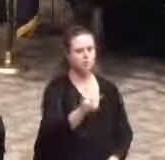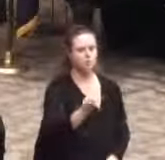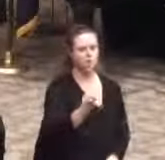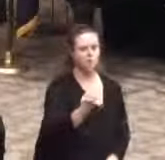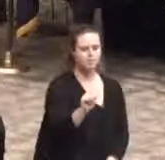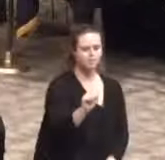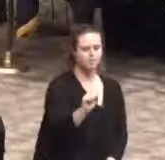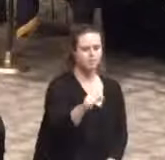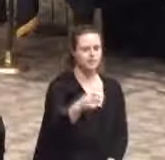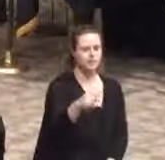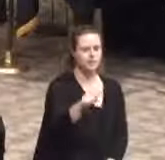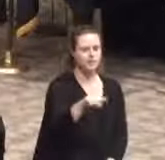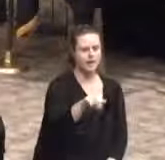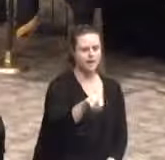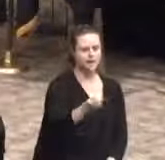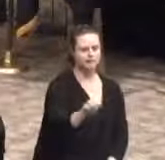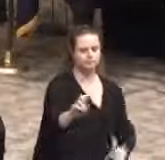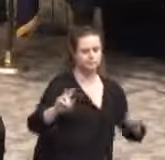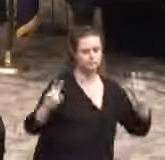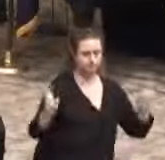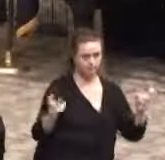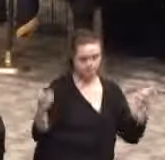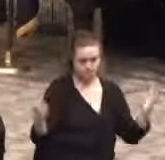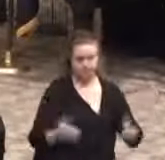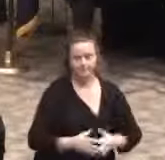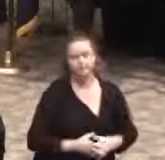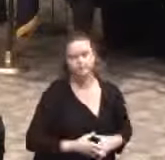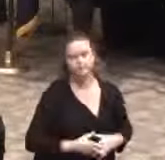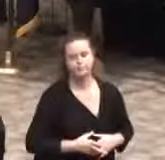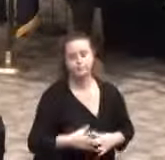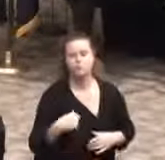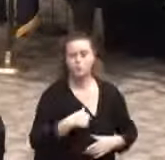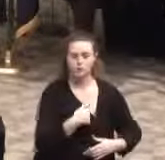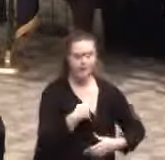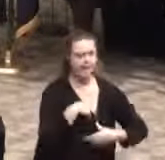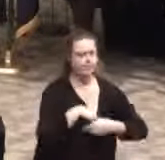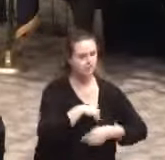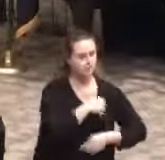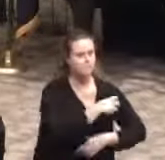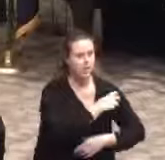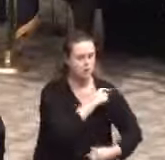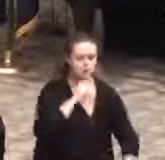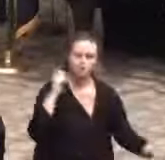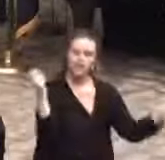He once said, we have in our power to change the world over.